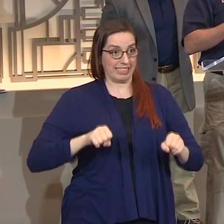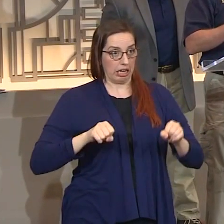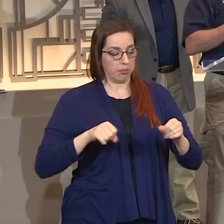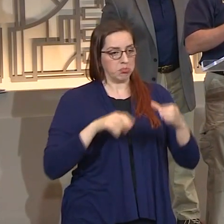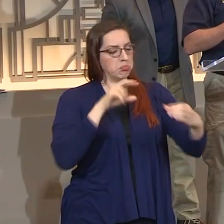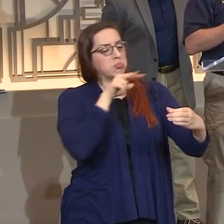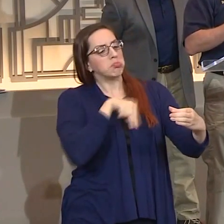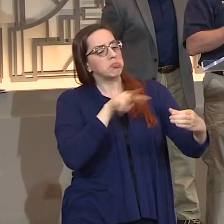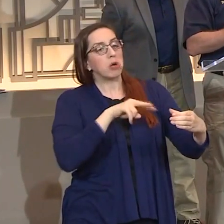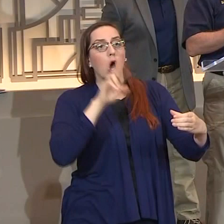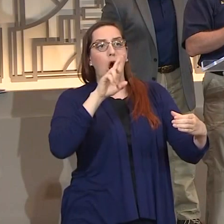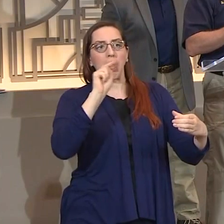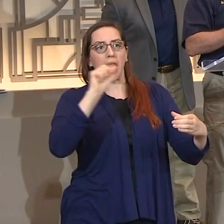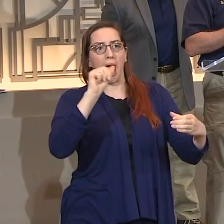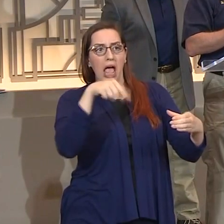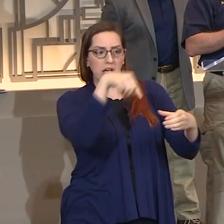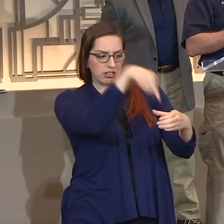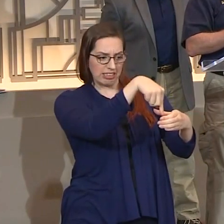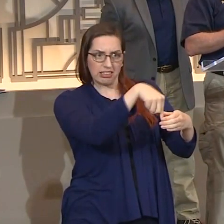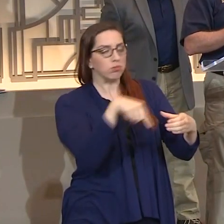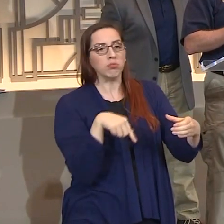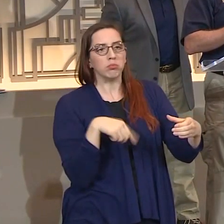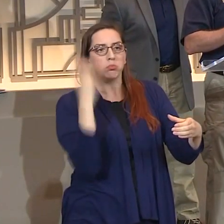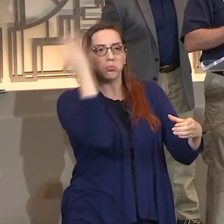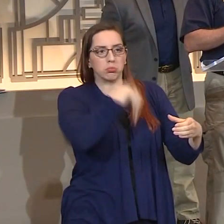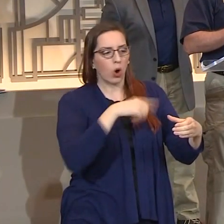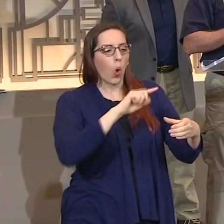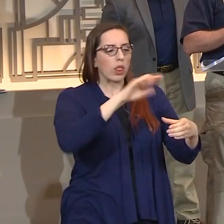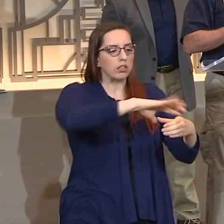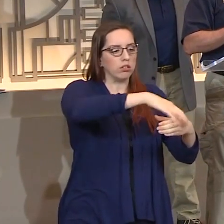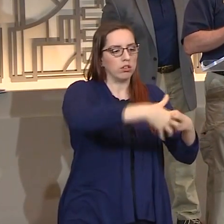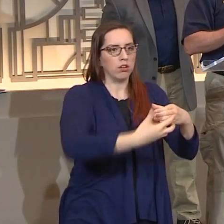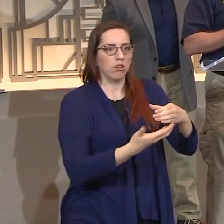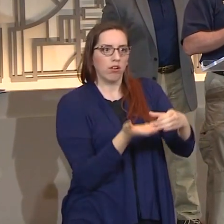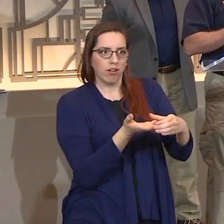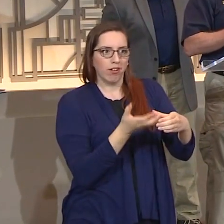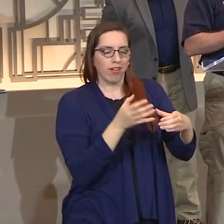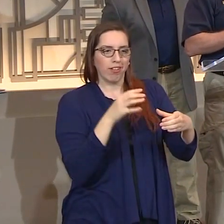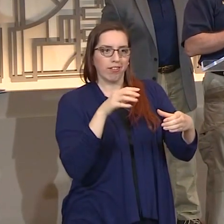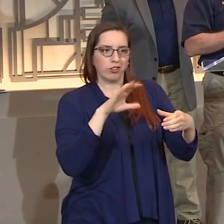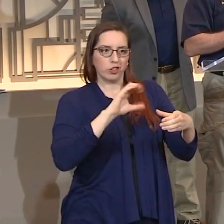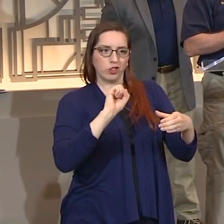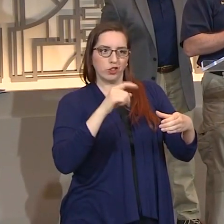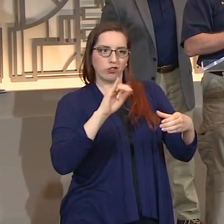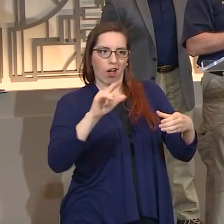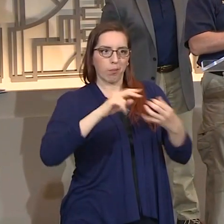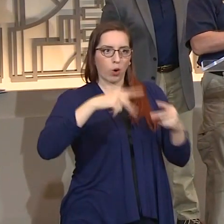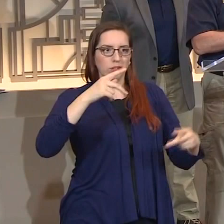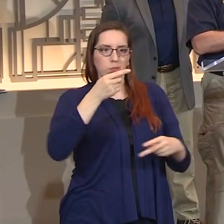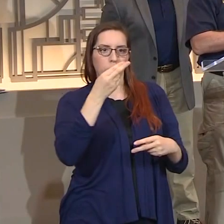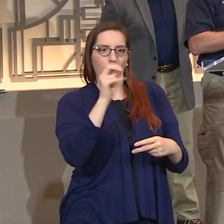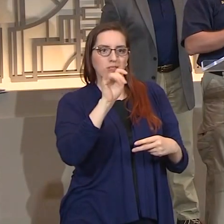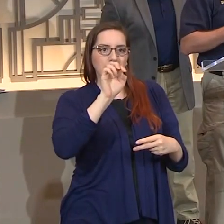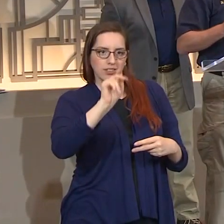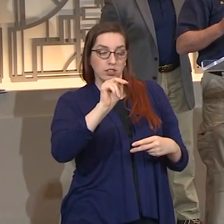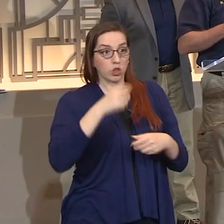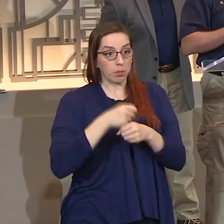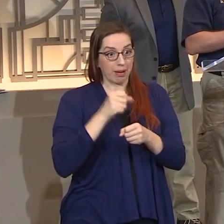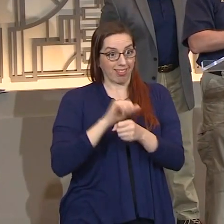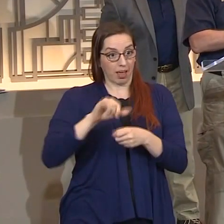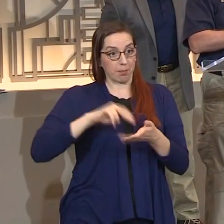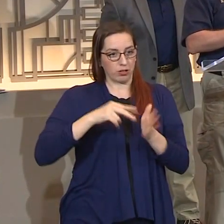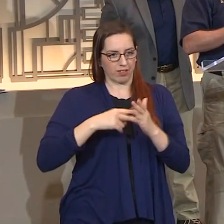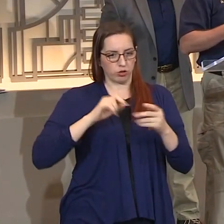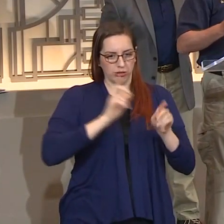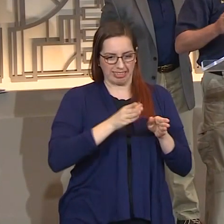the candy coating, the protein shell on the outside. And so when you make a vaccine, the first thing you have to do is you have to sequence the DNA